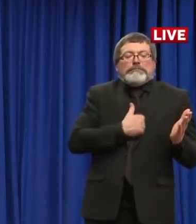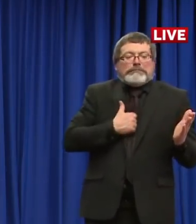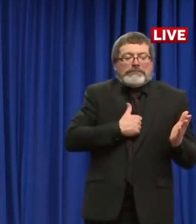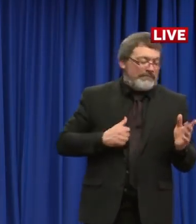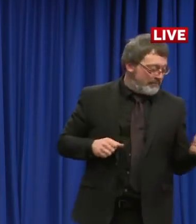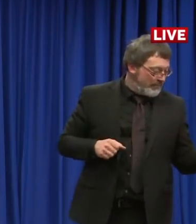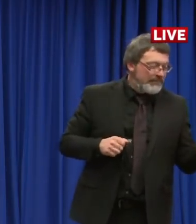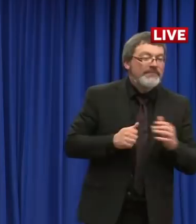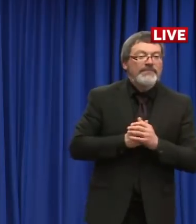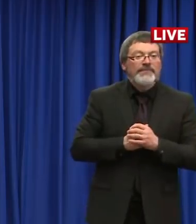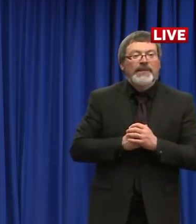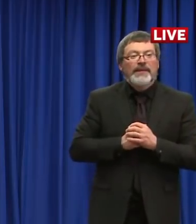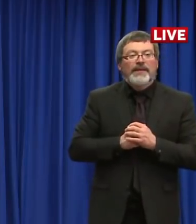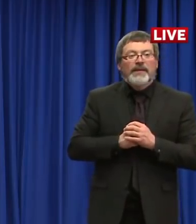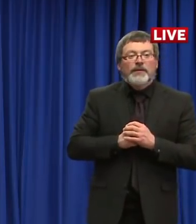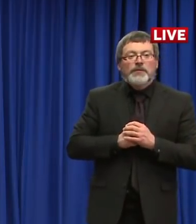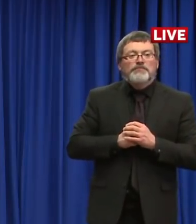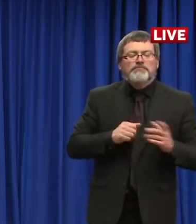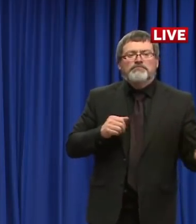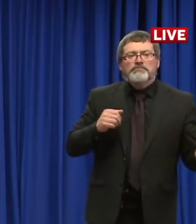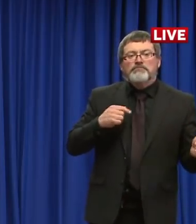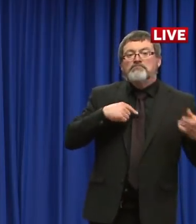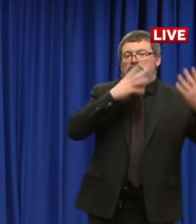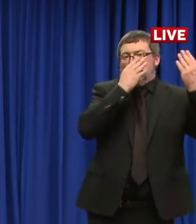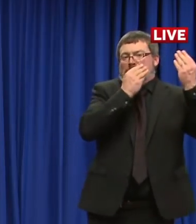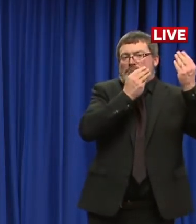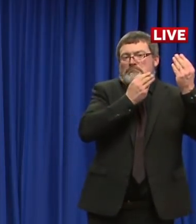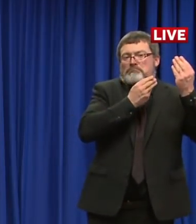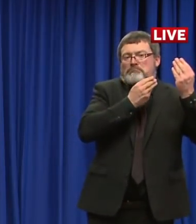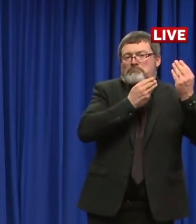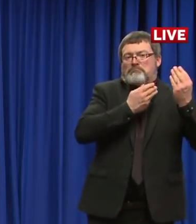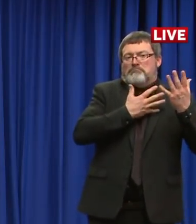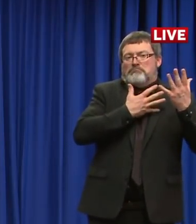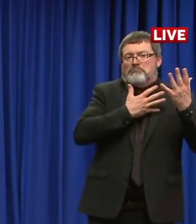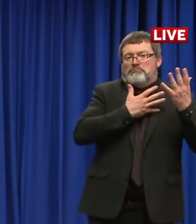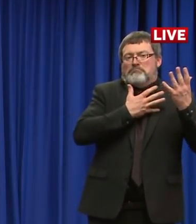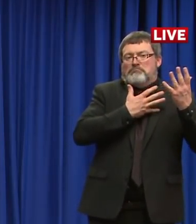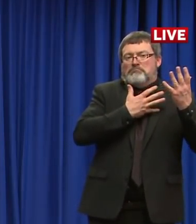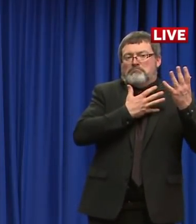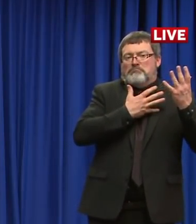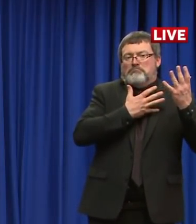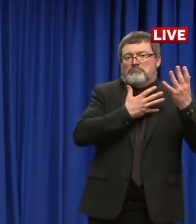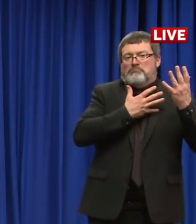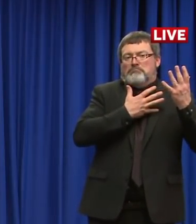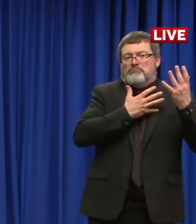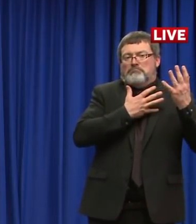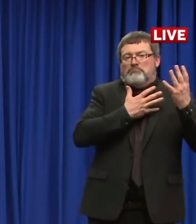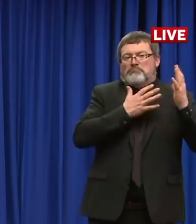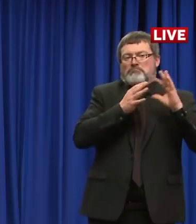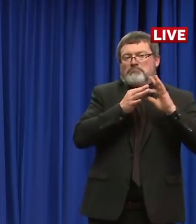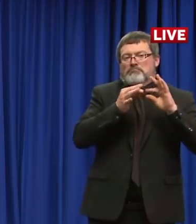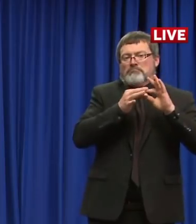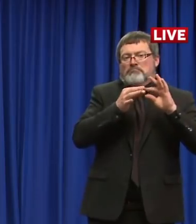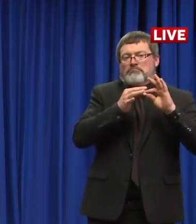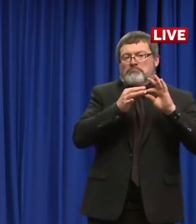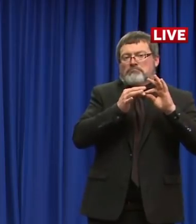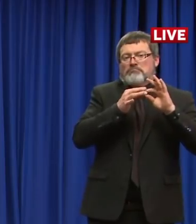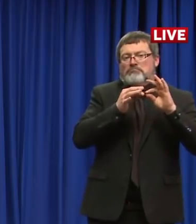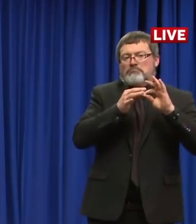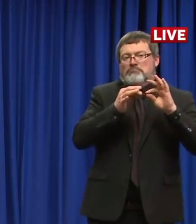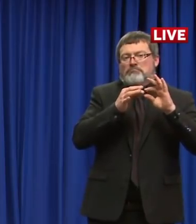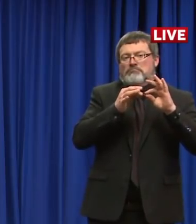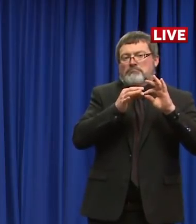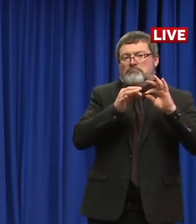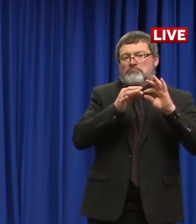heard from the delegation they secured about $15 million for airports in New Hampshire. Can you